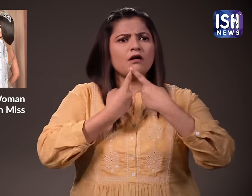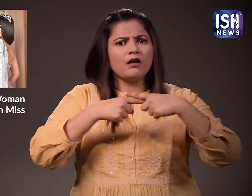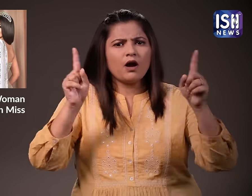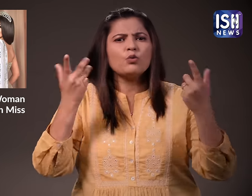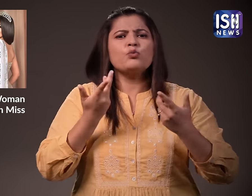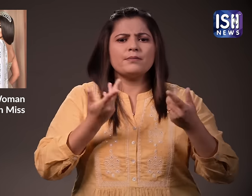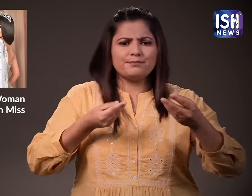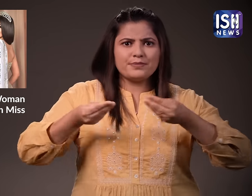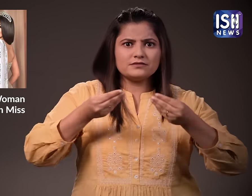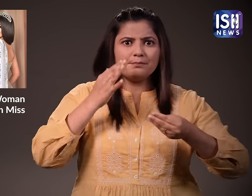opportunities.